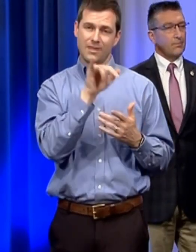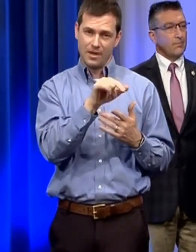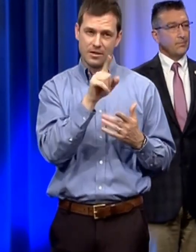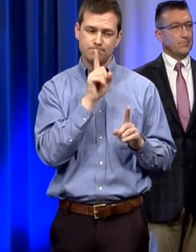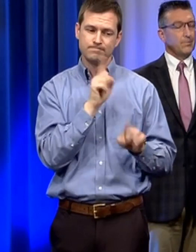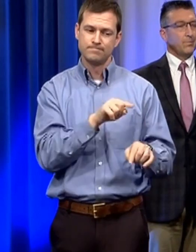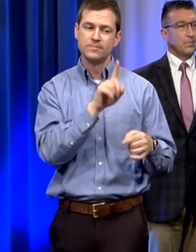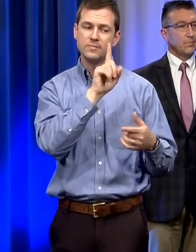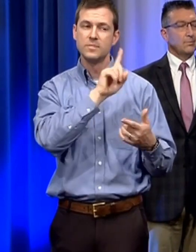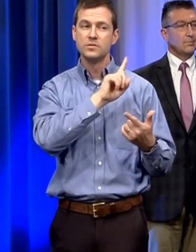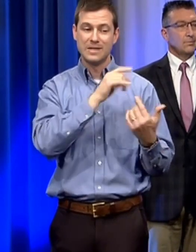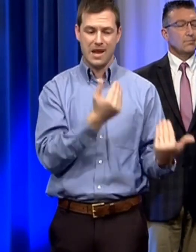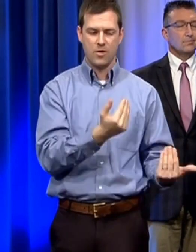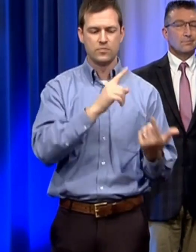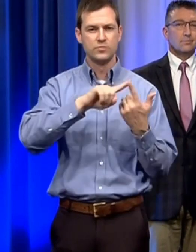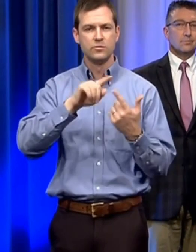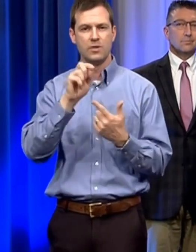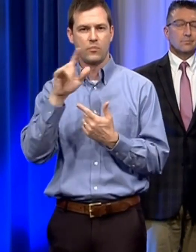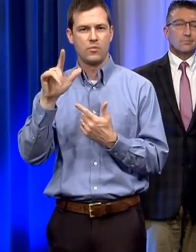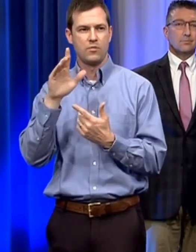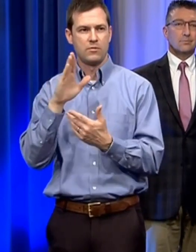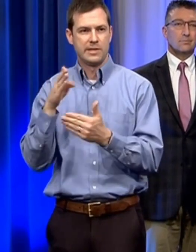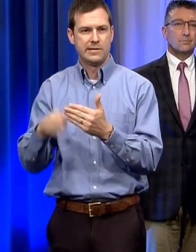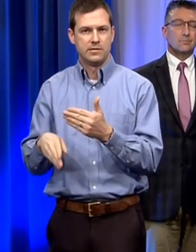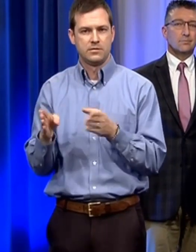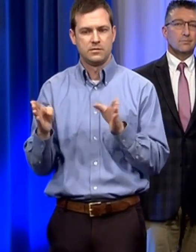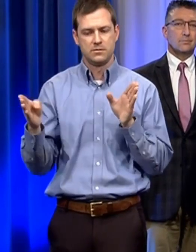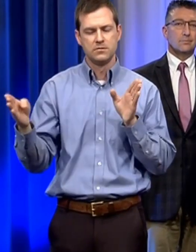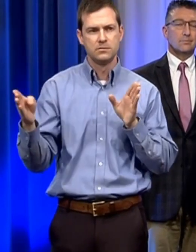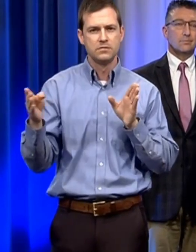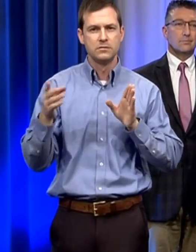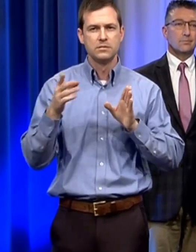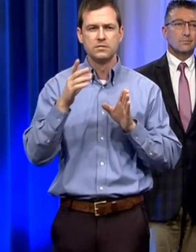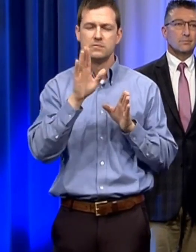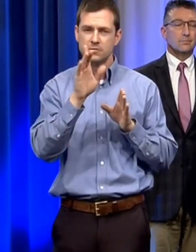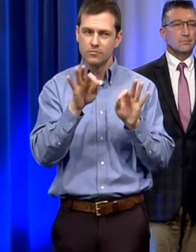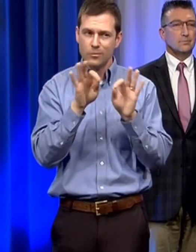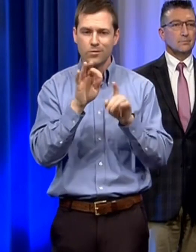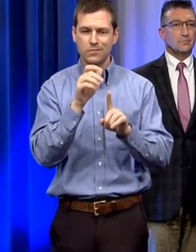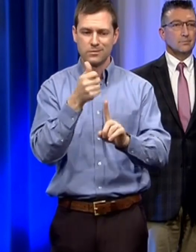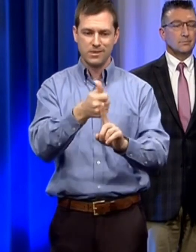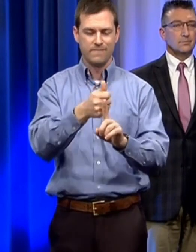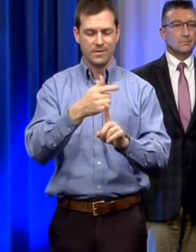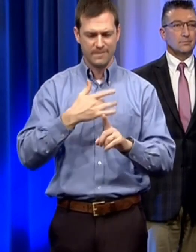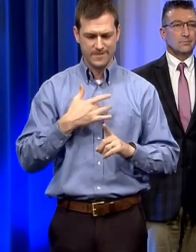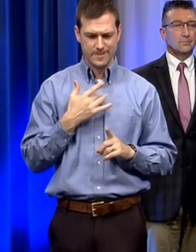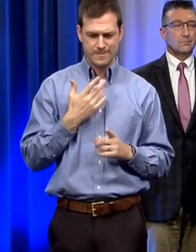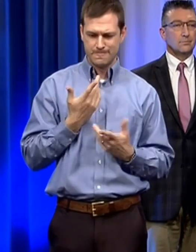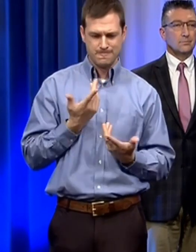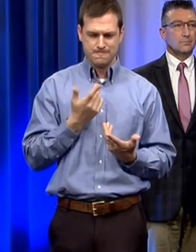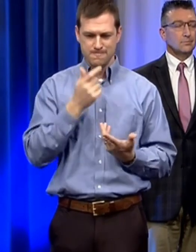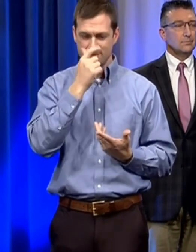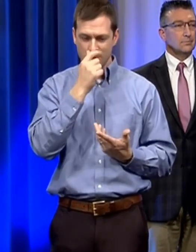through the end of april so we still want to make sure that people continue to self-isolate that they continue to take care of themselves all the things we've said about